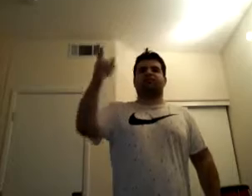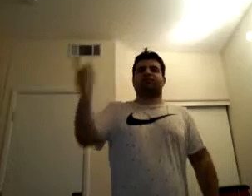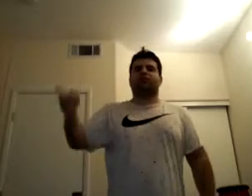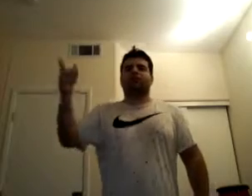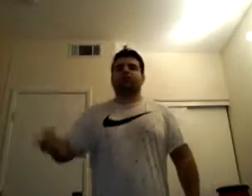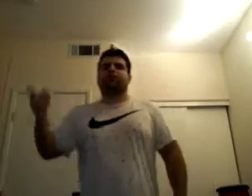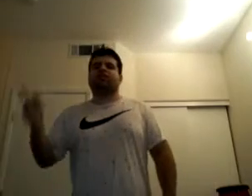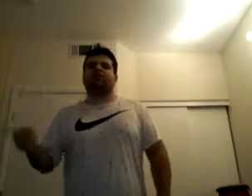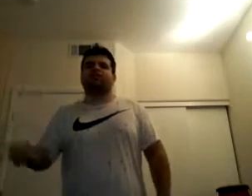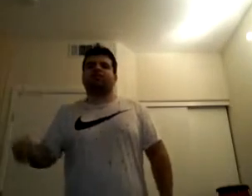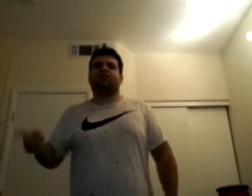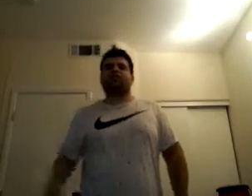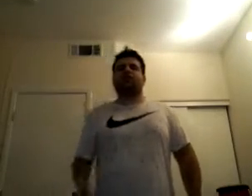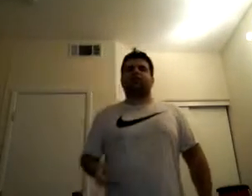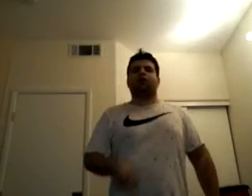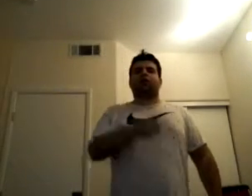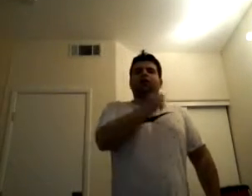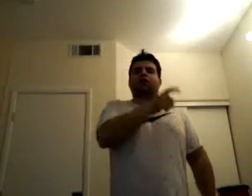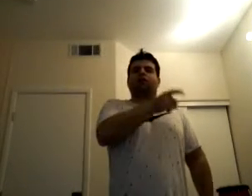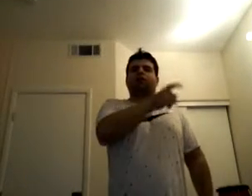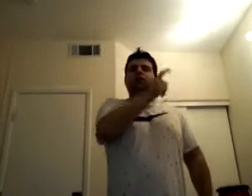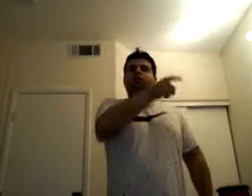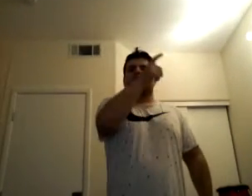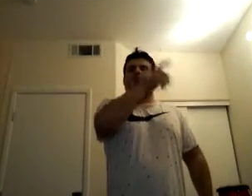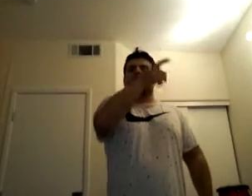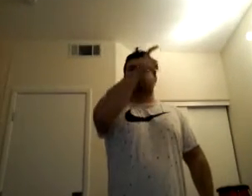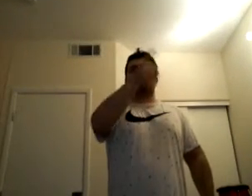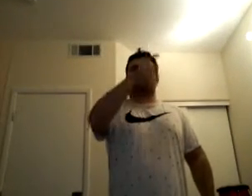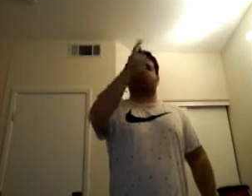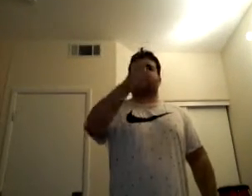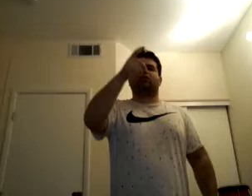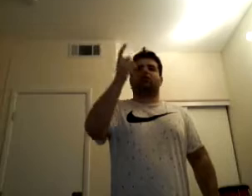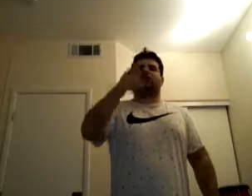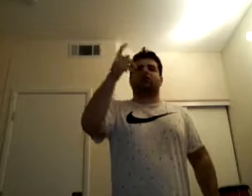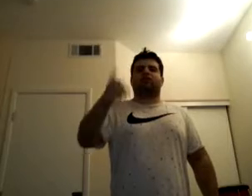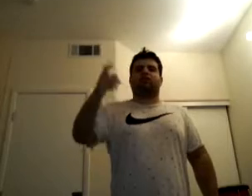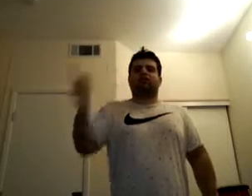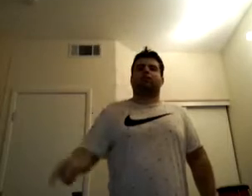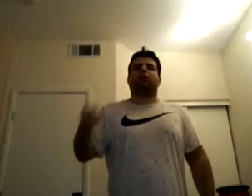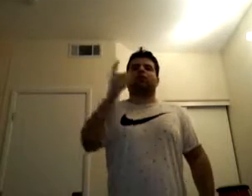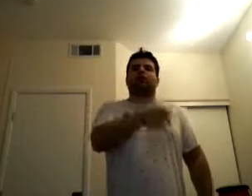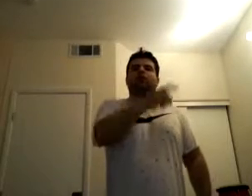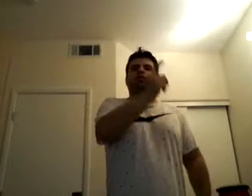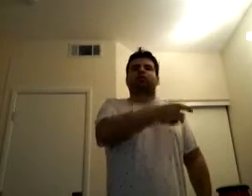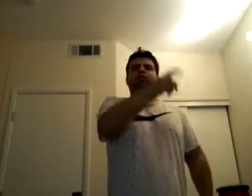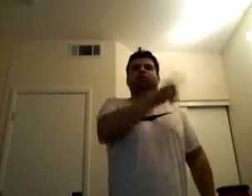Here's must be my way The end of that rush, slip back into into old days Hey, we